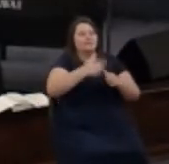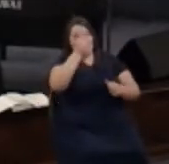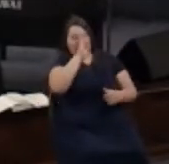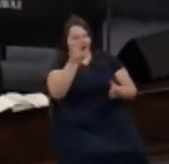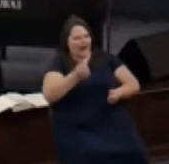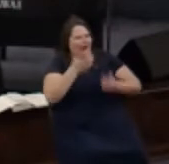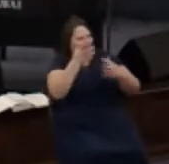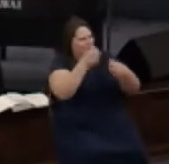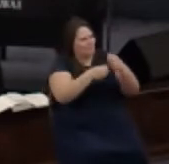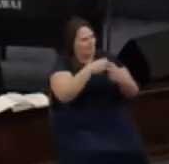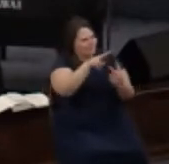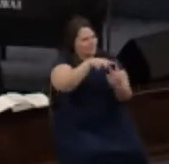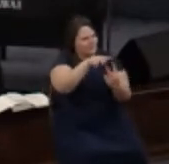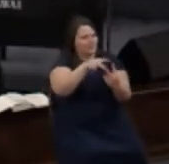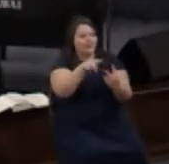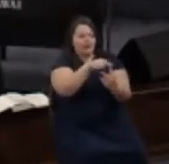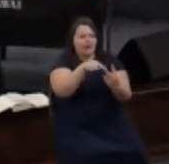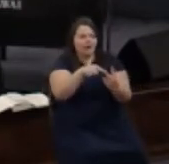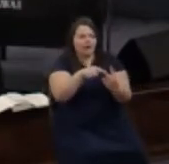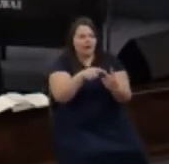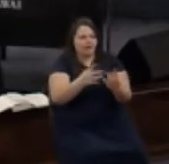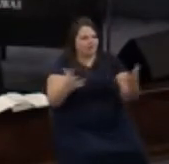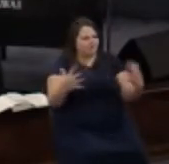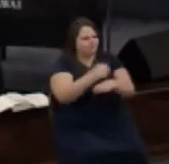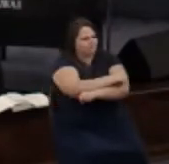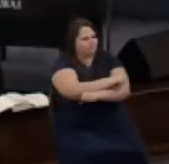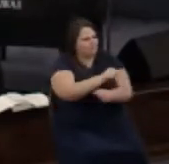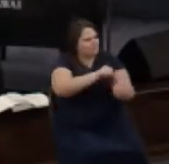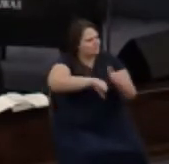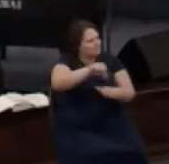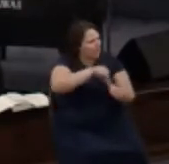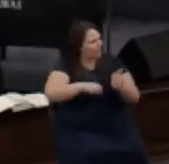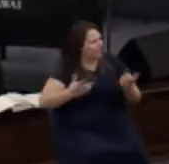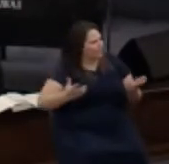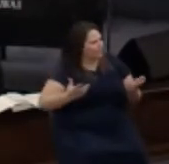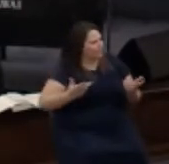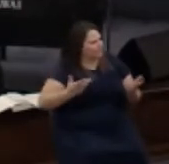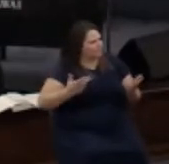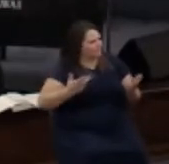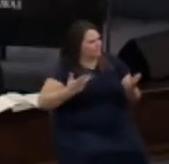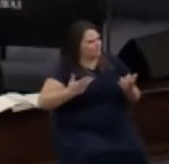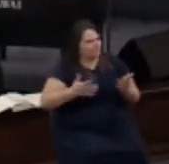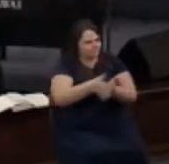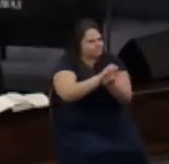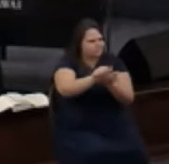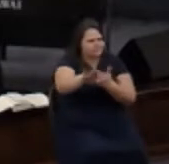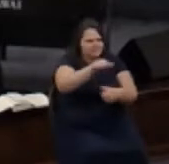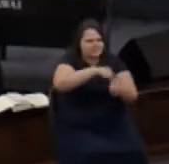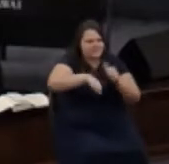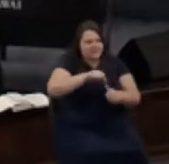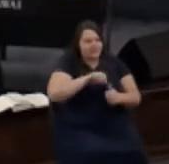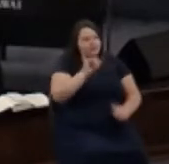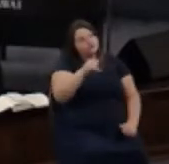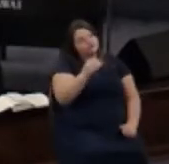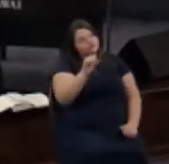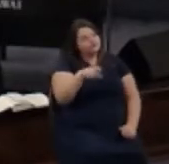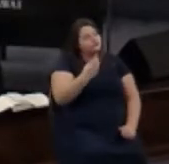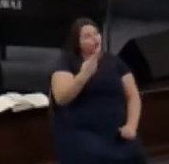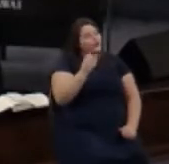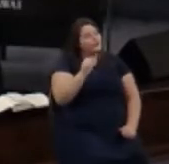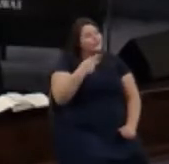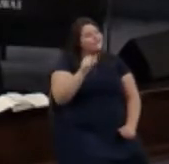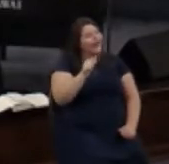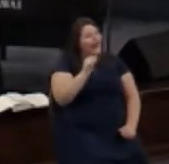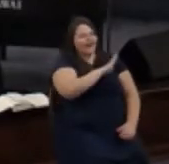they ended up wiping themselves out annihilated gone so here comes Jehoshaphat his army